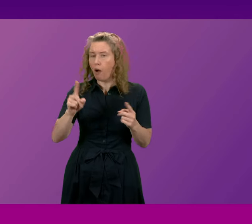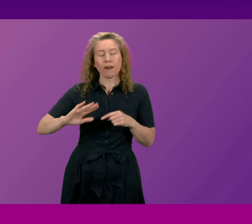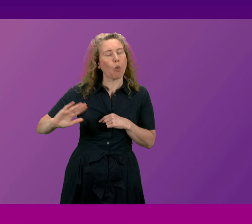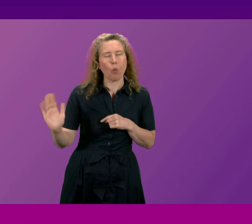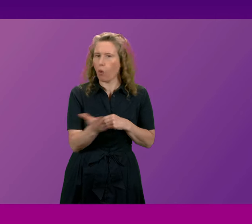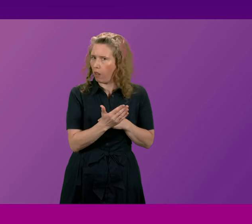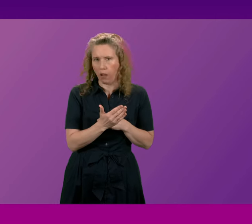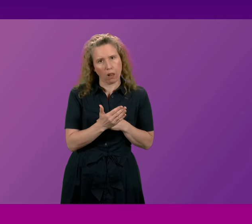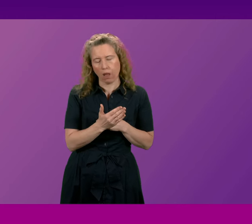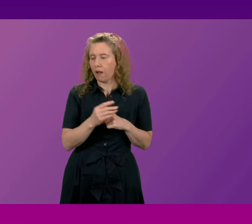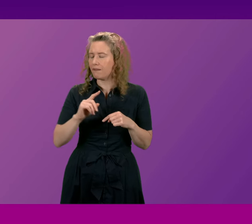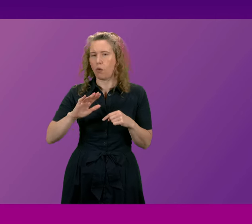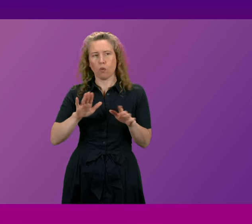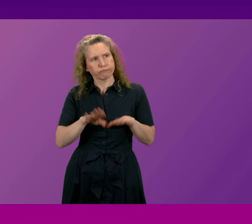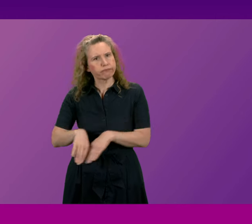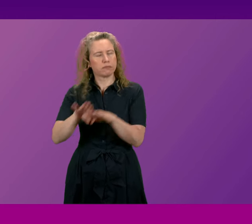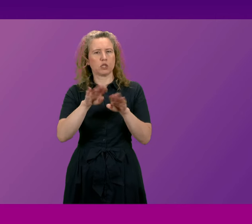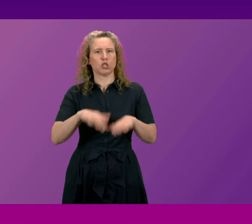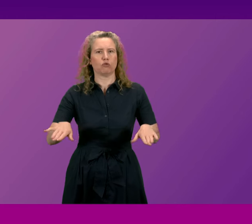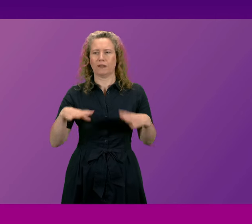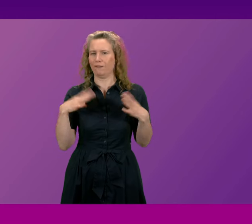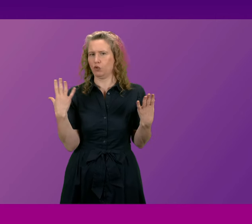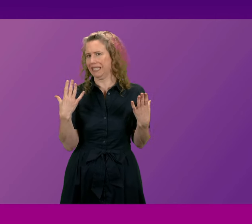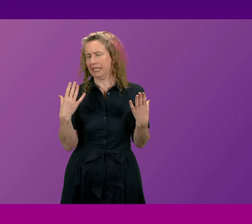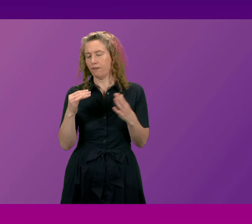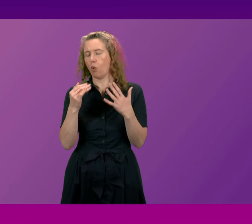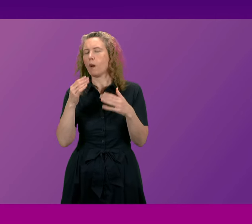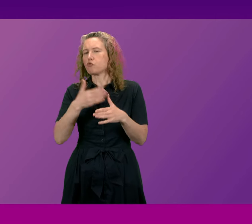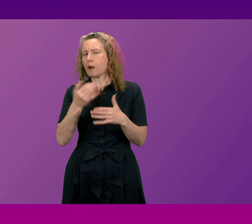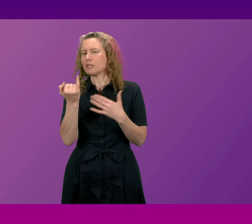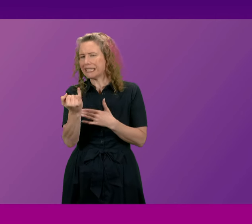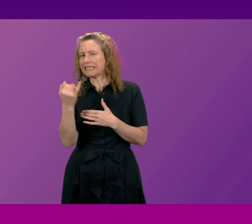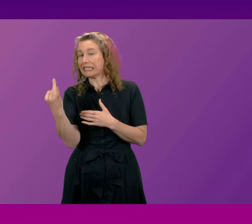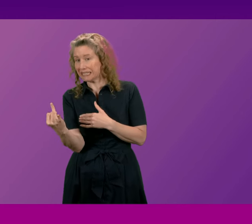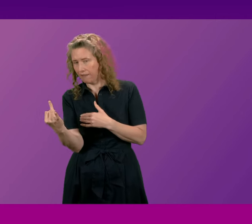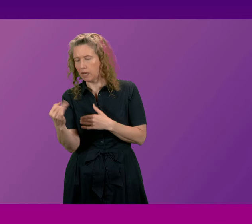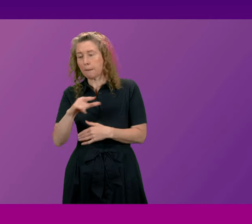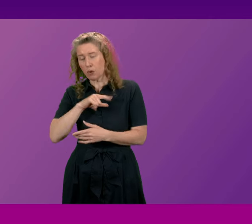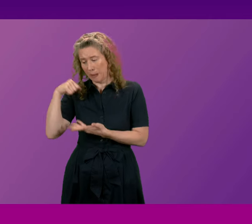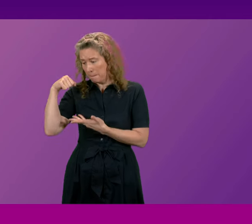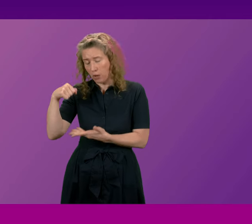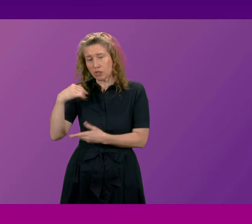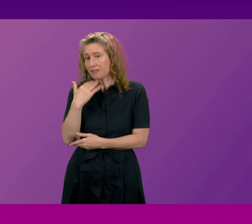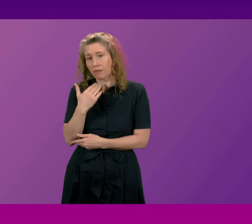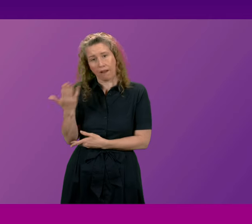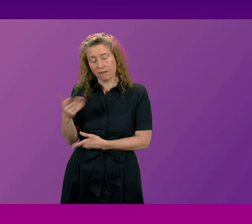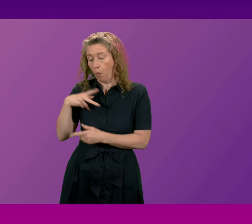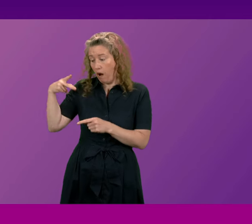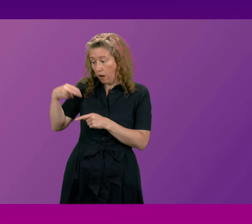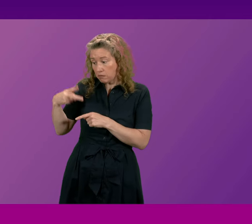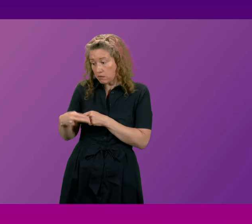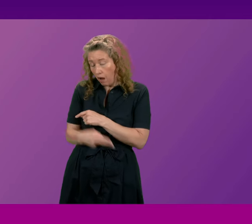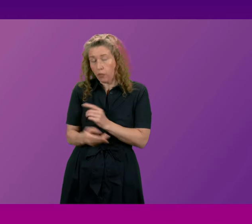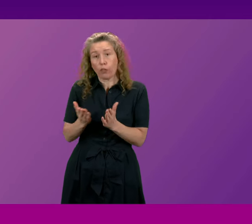out the eligibility on a universal basis across primary six and seven pupils because our budget has been eroded by the